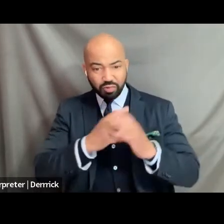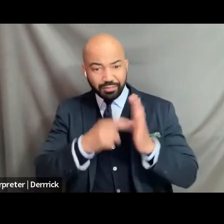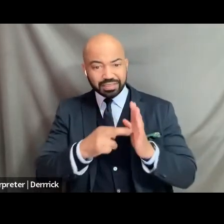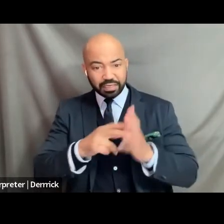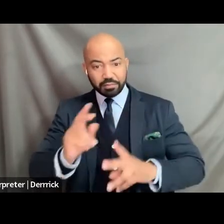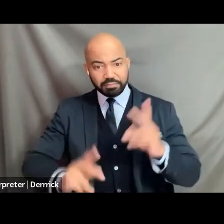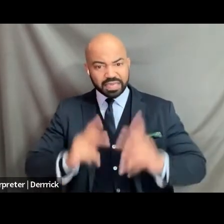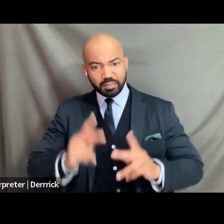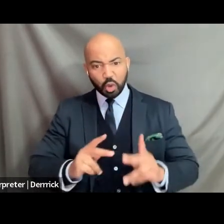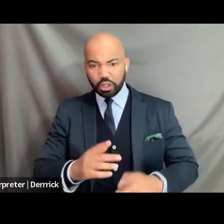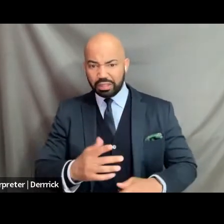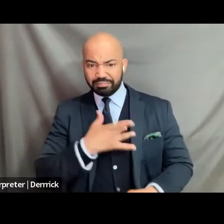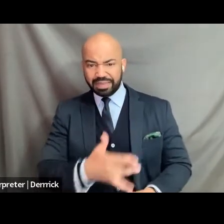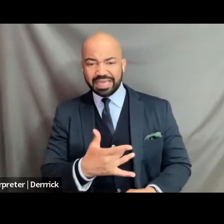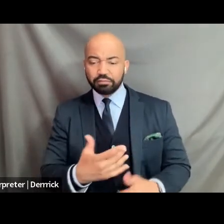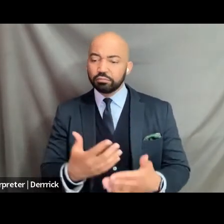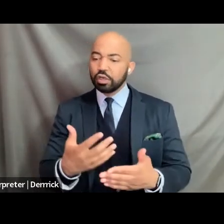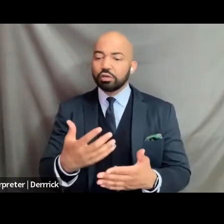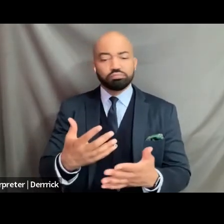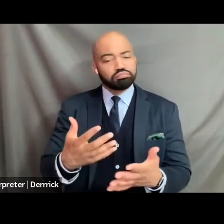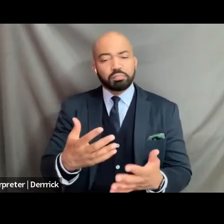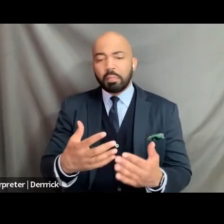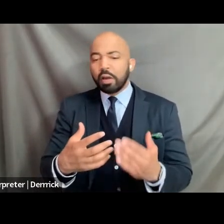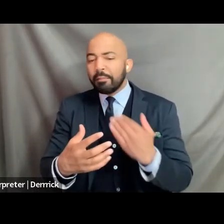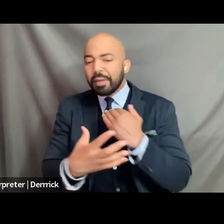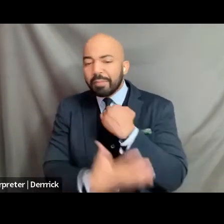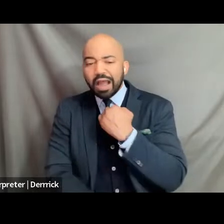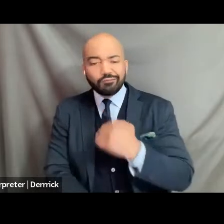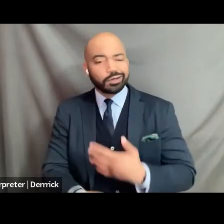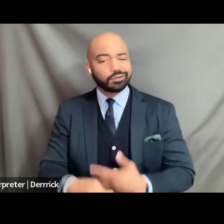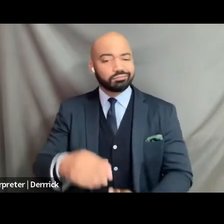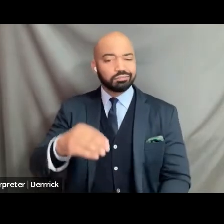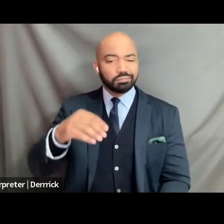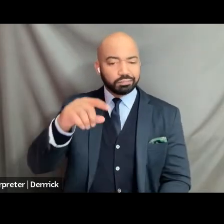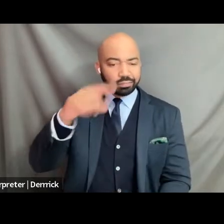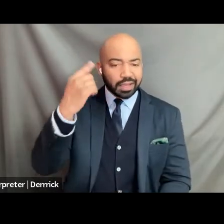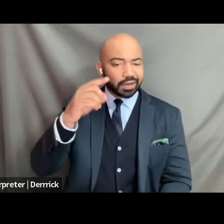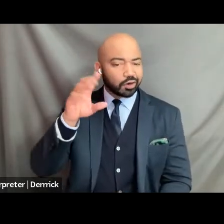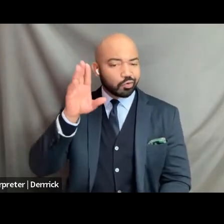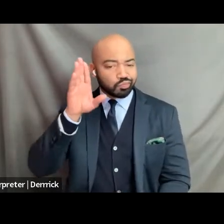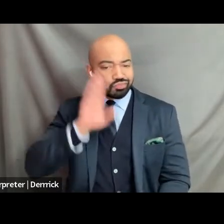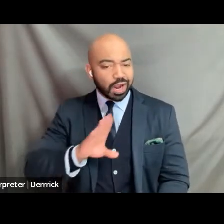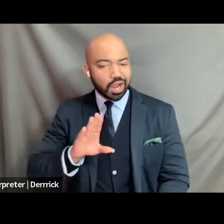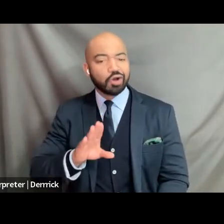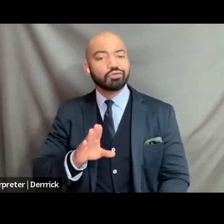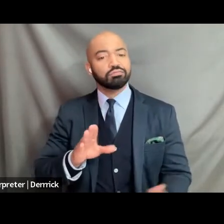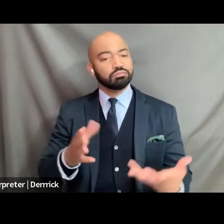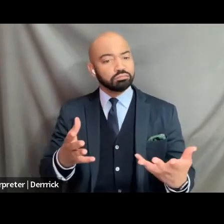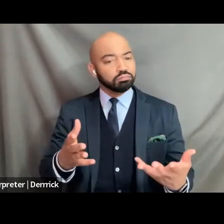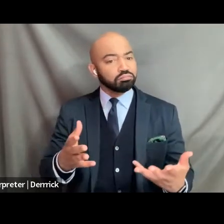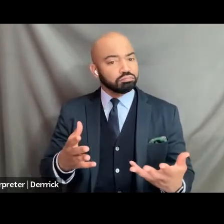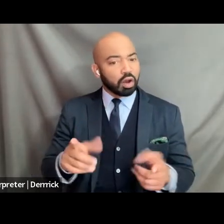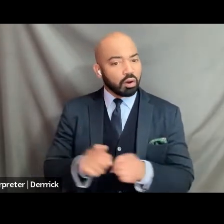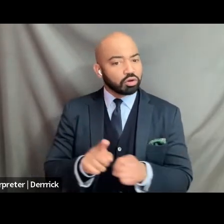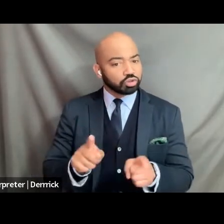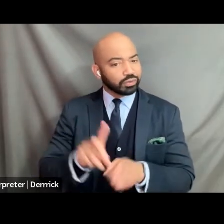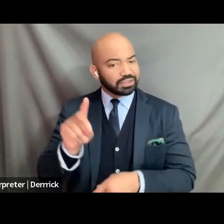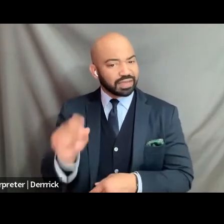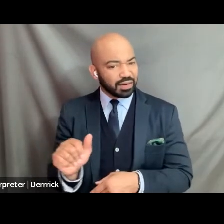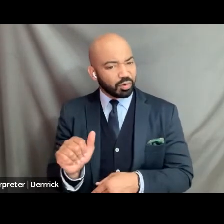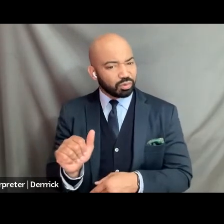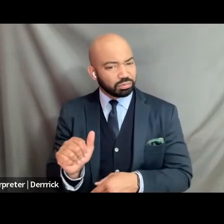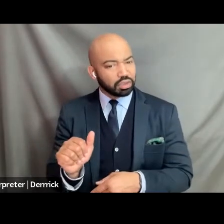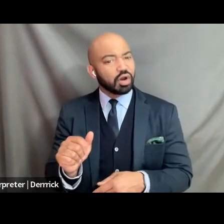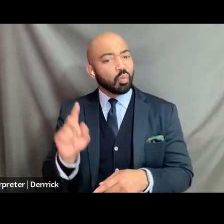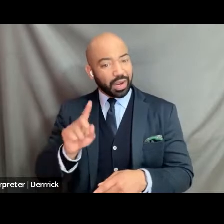are largely impoverished black and brown and disabled bring to the way in which she approaches cases that come to her on the bench